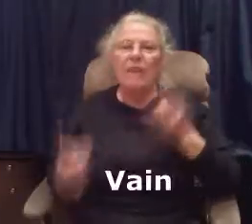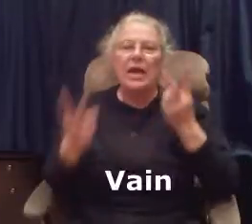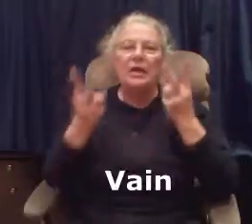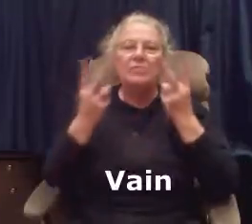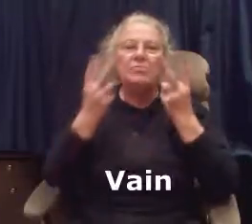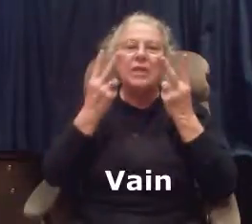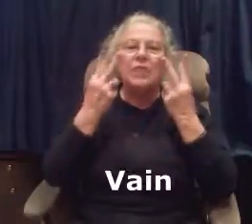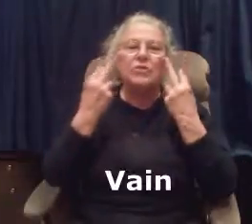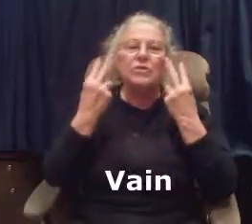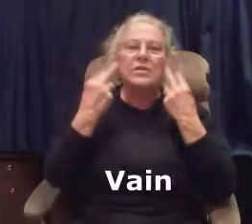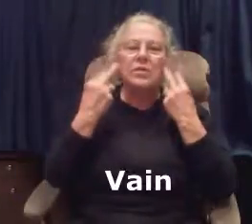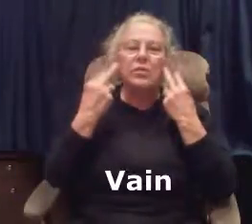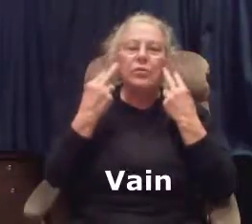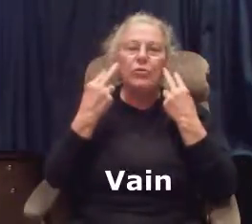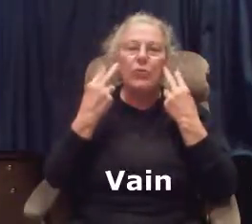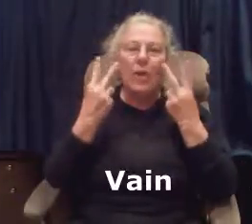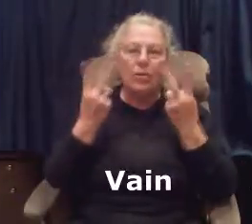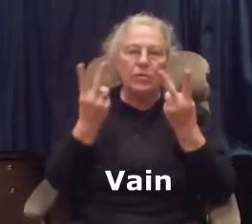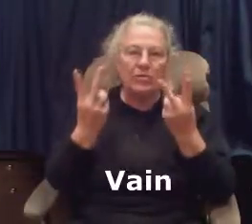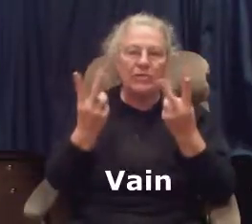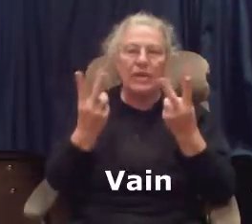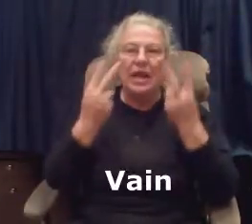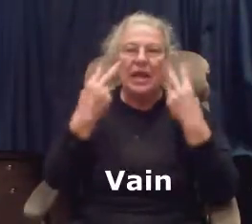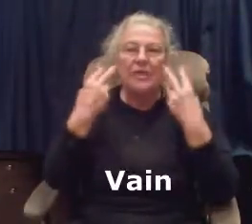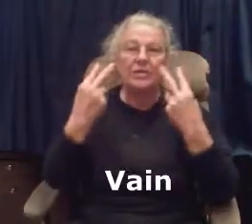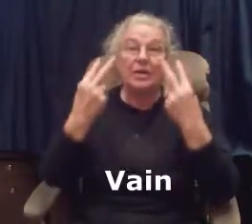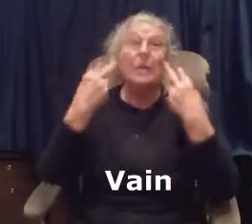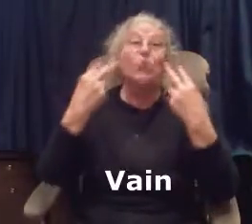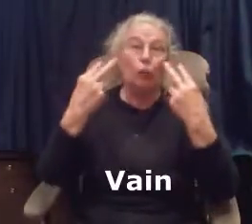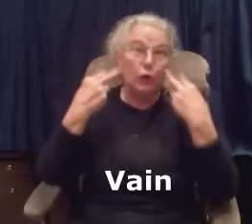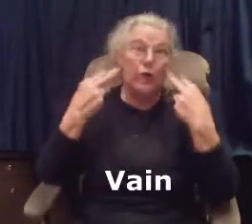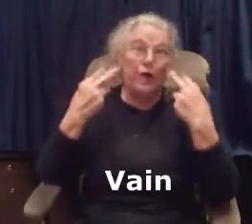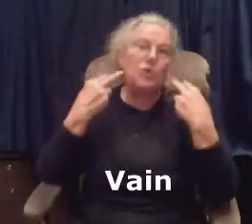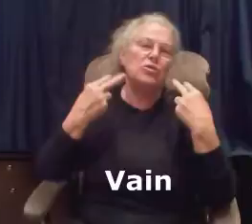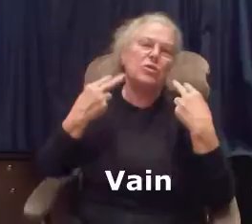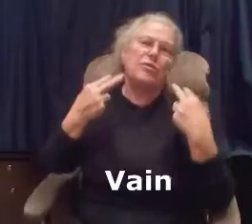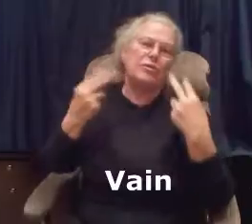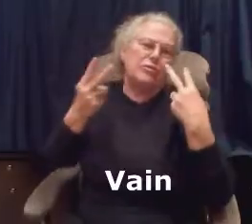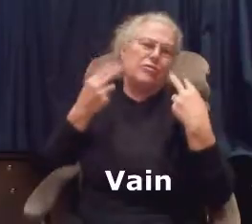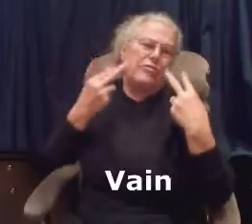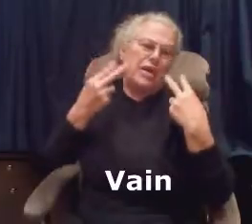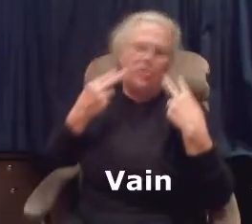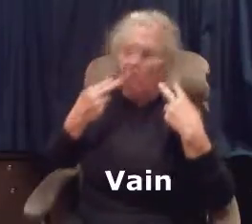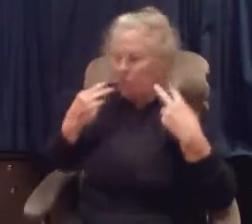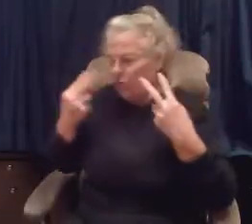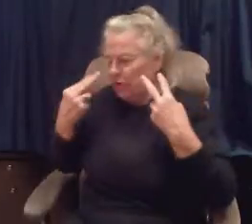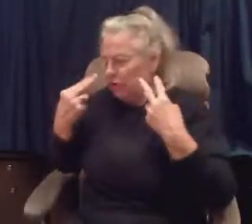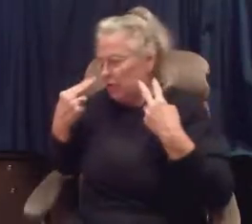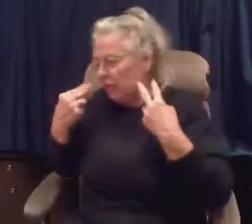That Vain. And you just see it pulled back with the V hands. It's like you're looking at yourself. You're so vain. You're going to look at yourself.